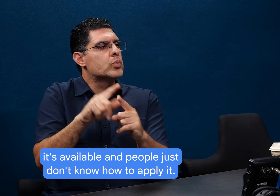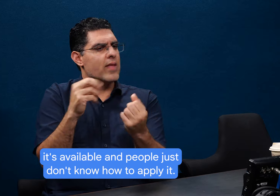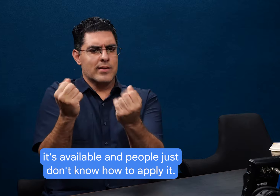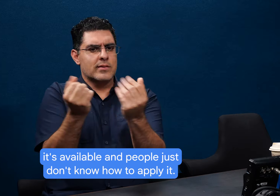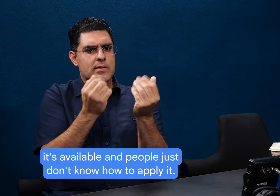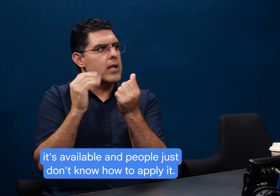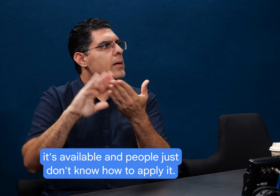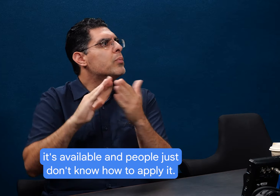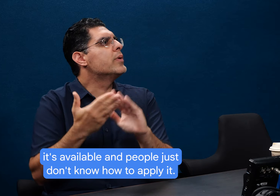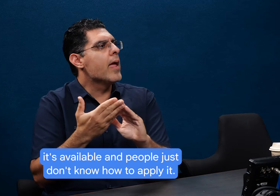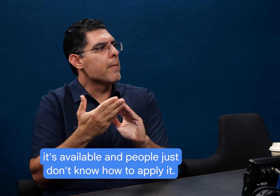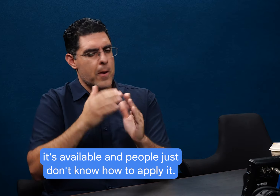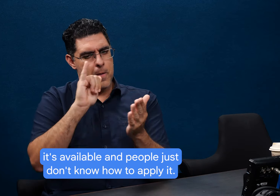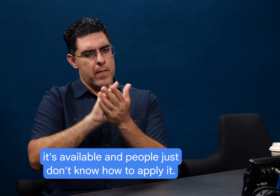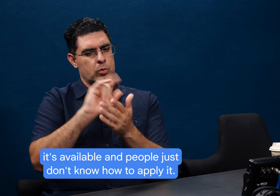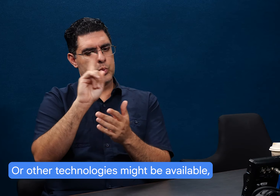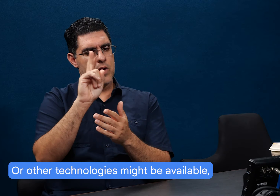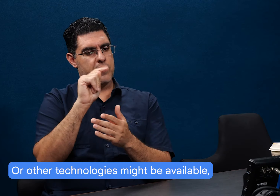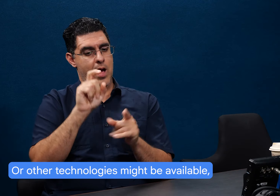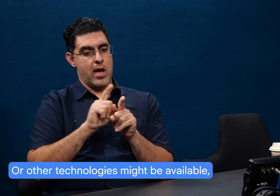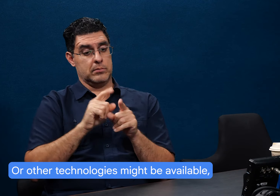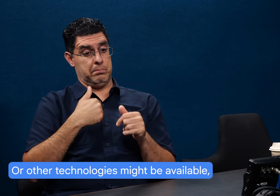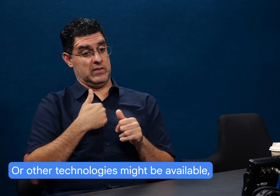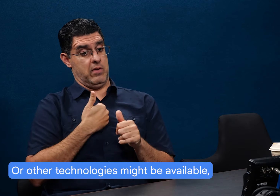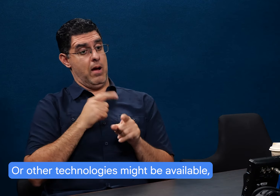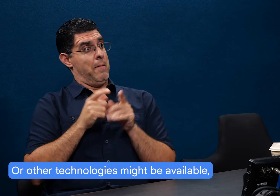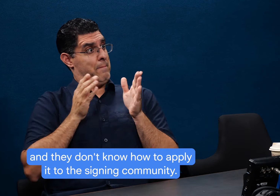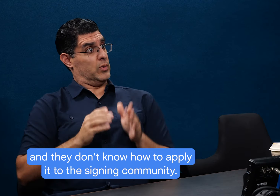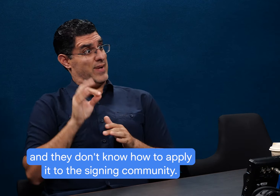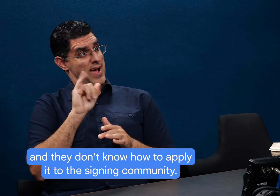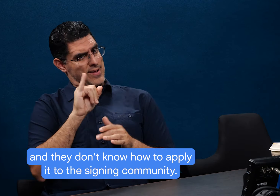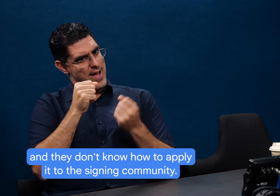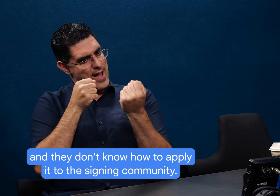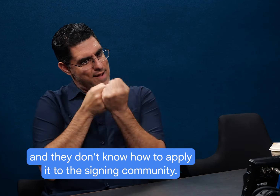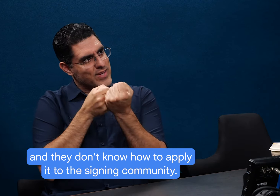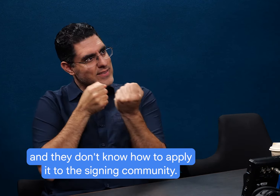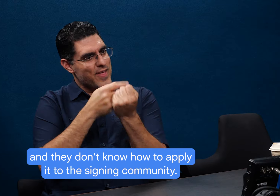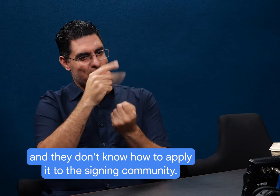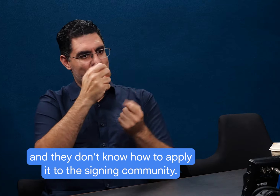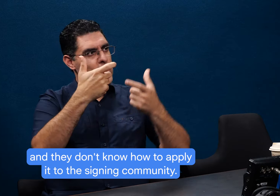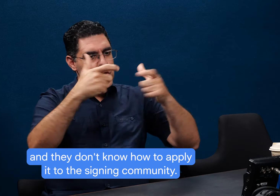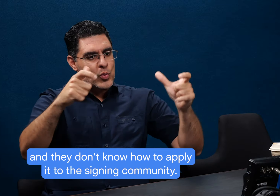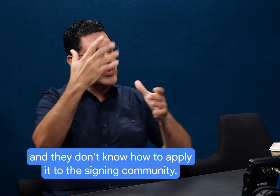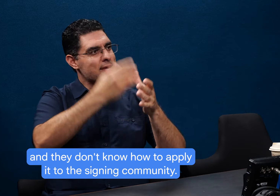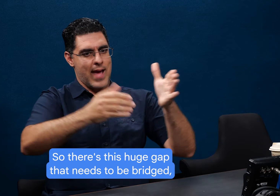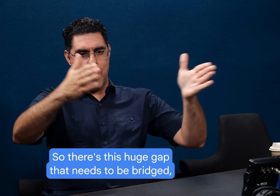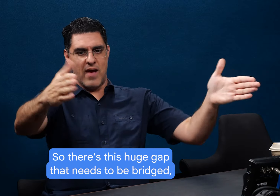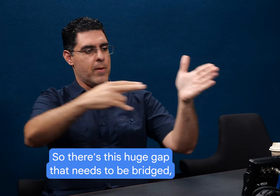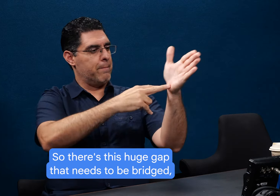just don't know how to apply it. Uh, or, or other technologies might be available and they don't know how to apply it to the signing community.